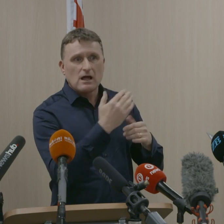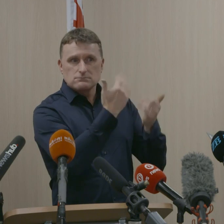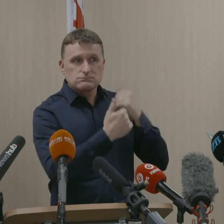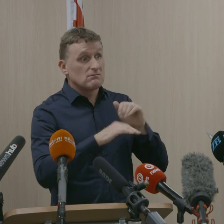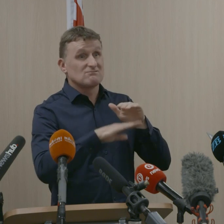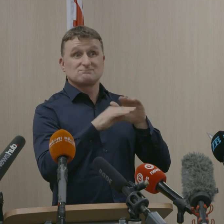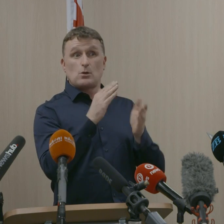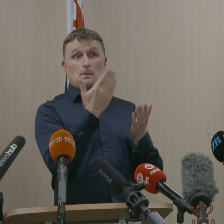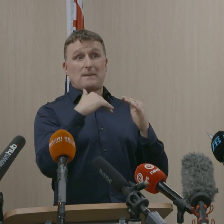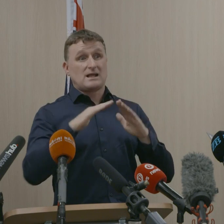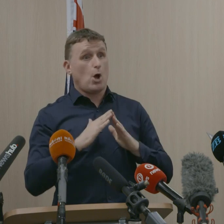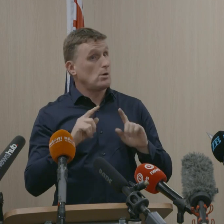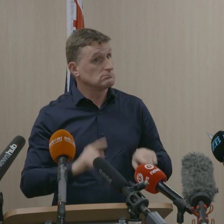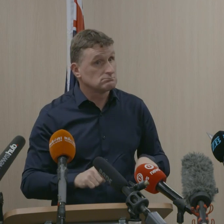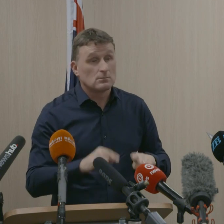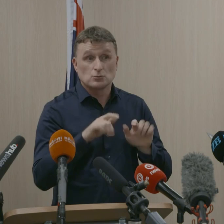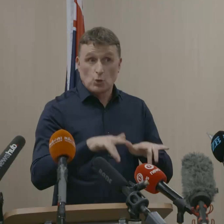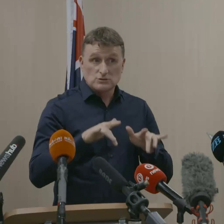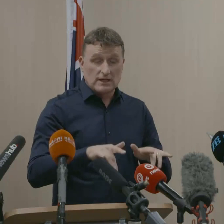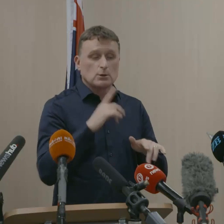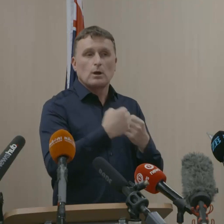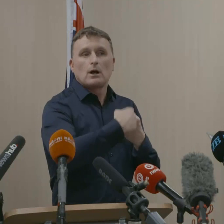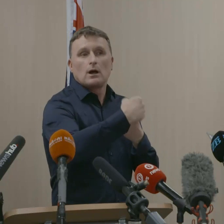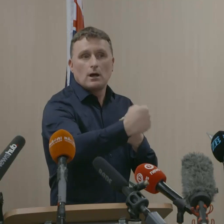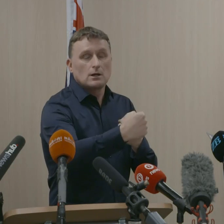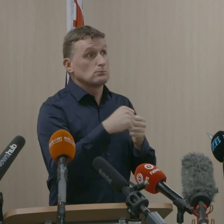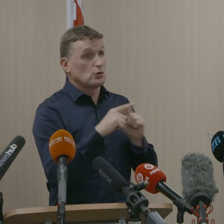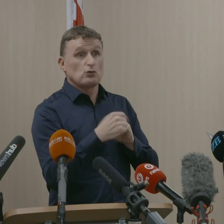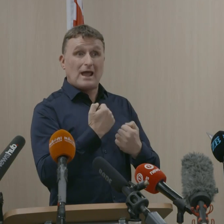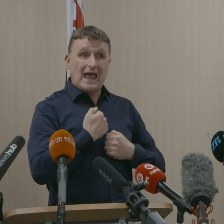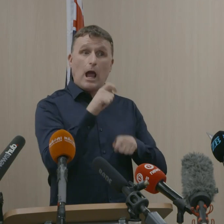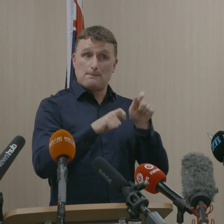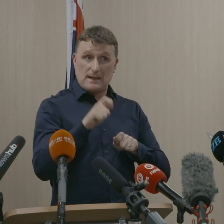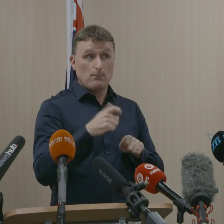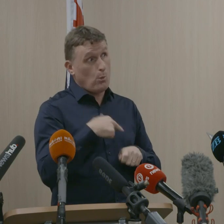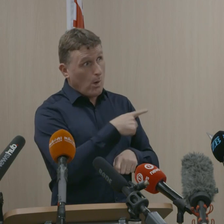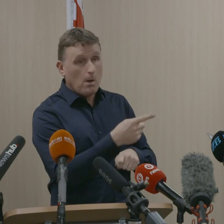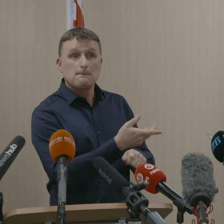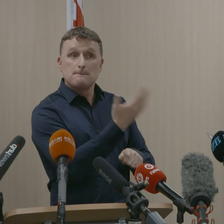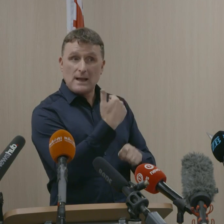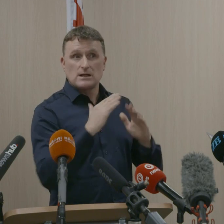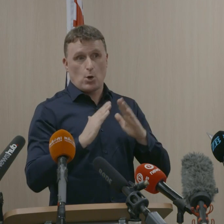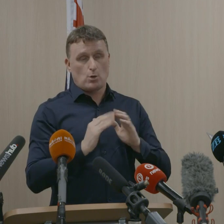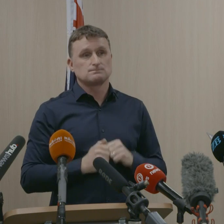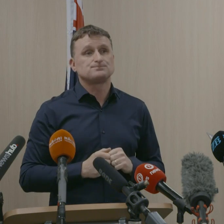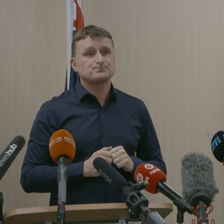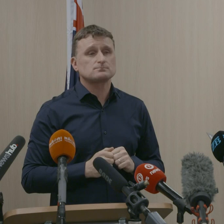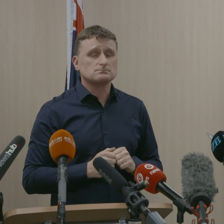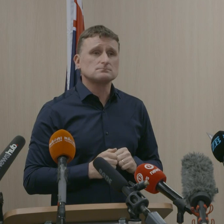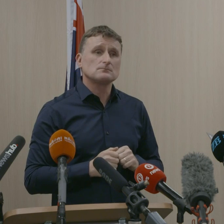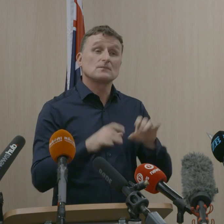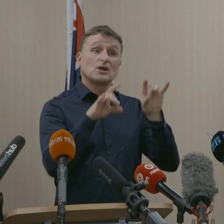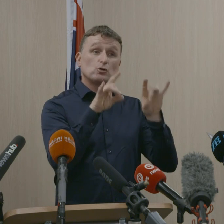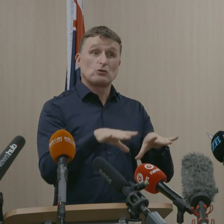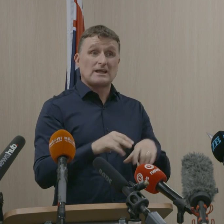few days till we have bought all those who intend to come home. There are two states where return will have